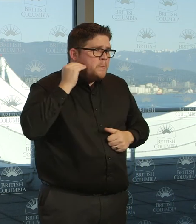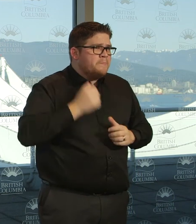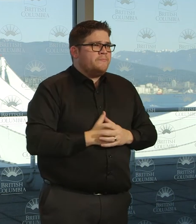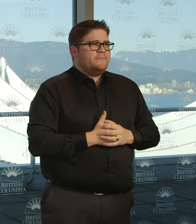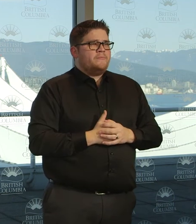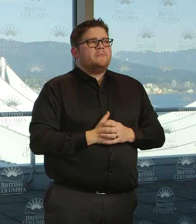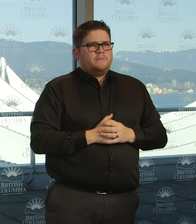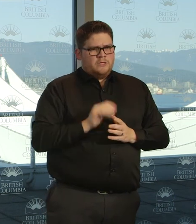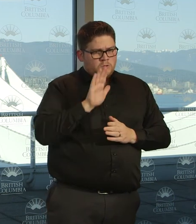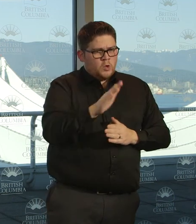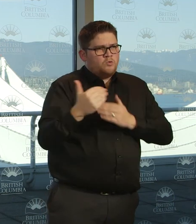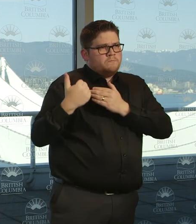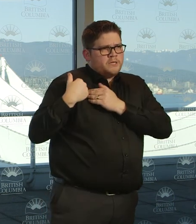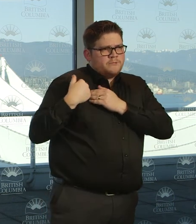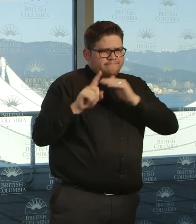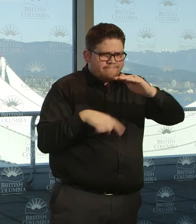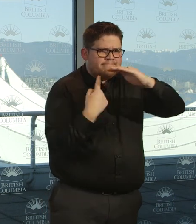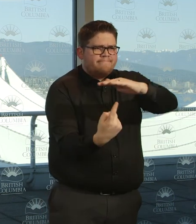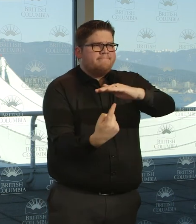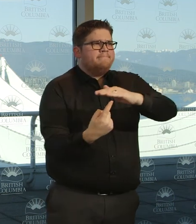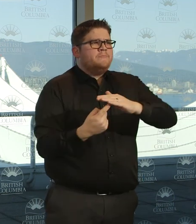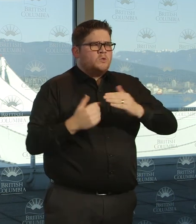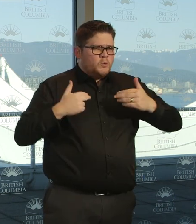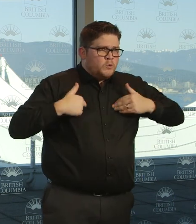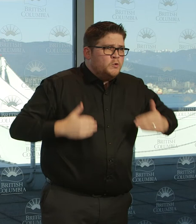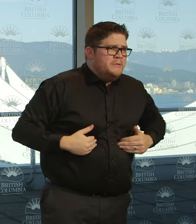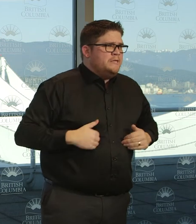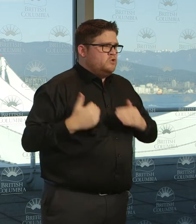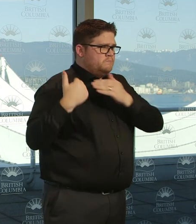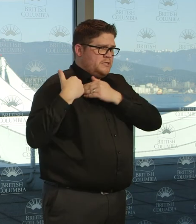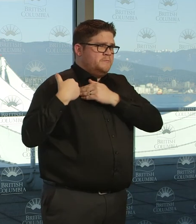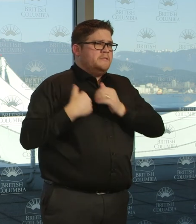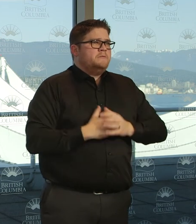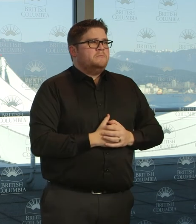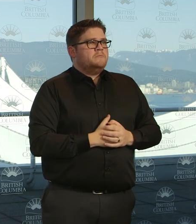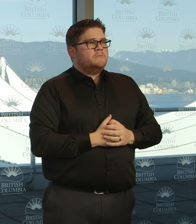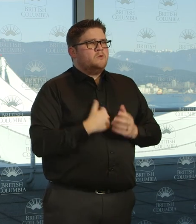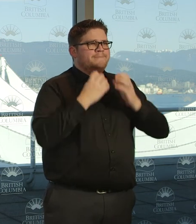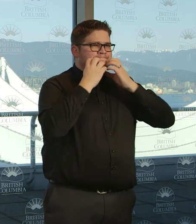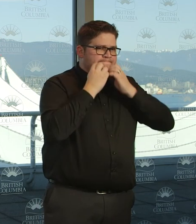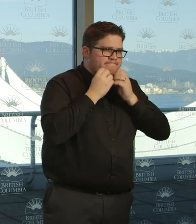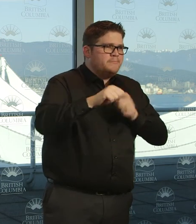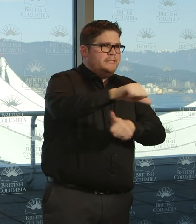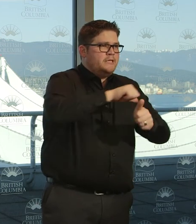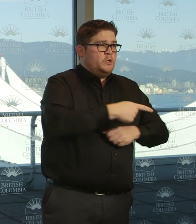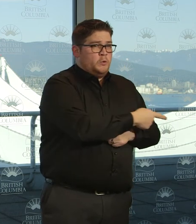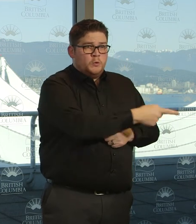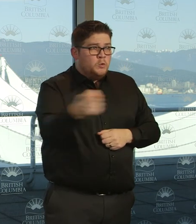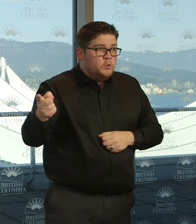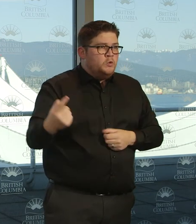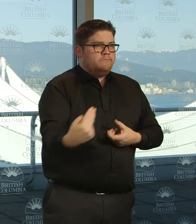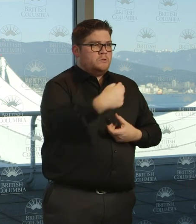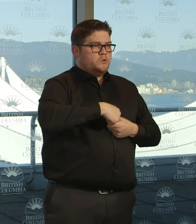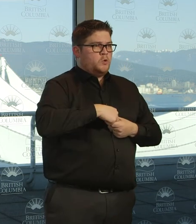responsibility and our responsibility as human beings to one another. We need you to join in. And we need you to do it now. Today. This moment.